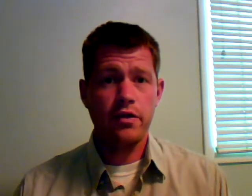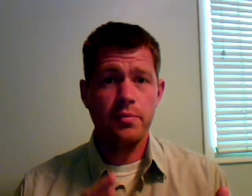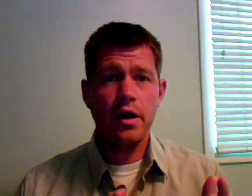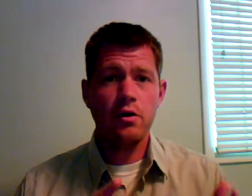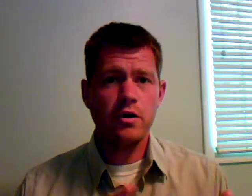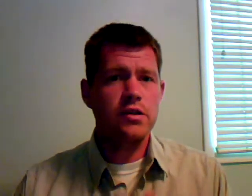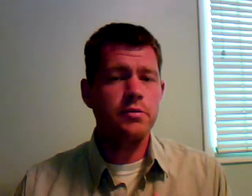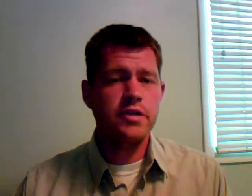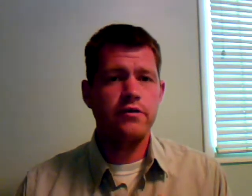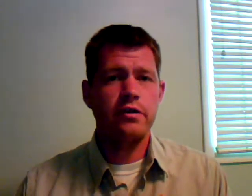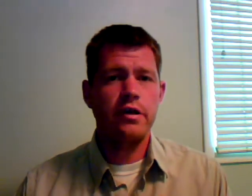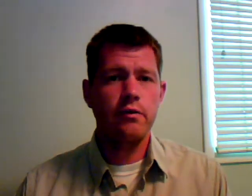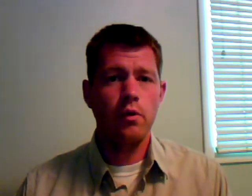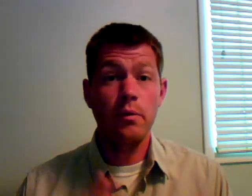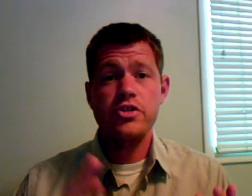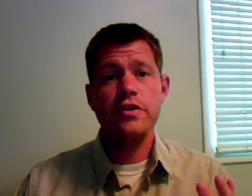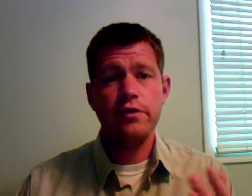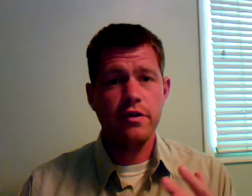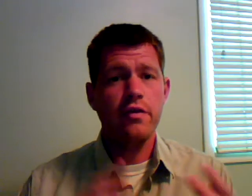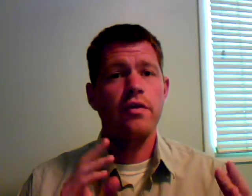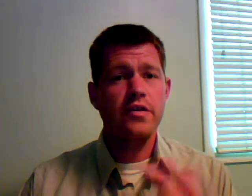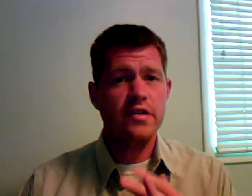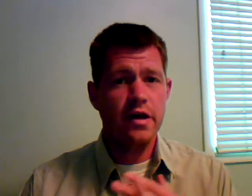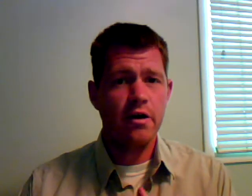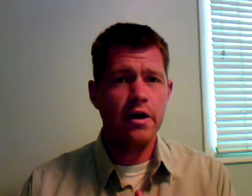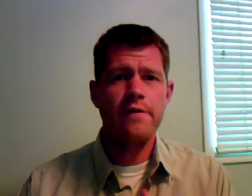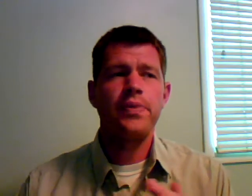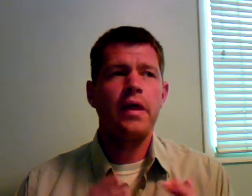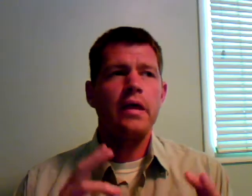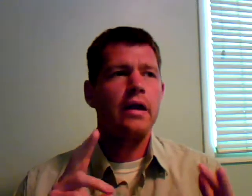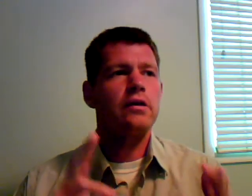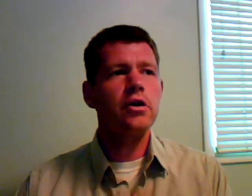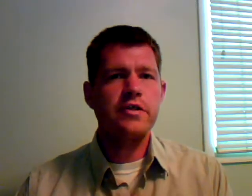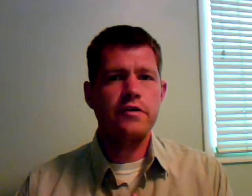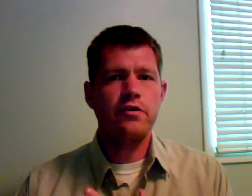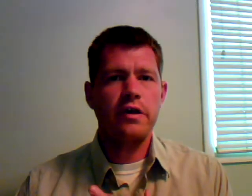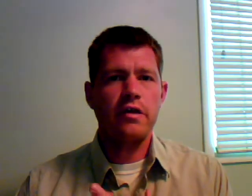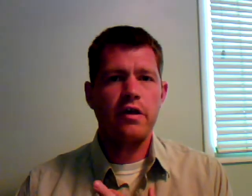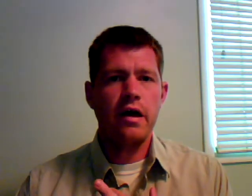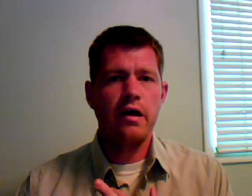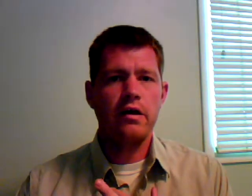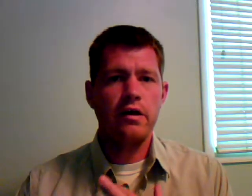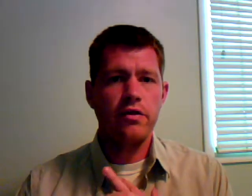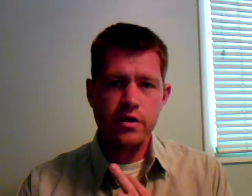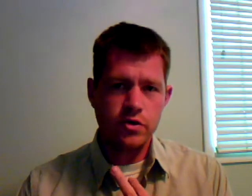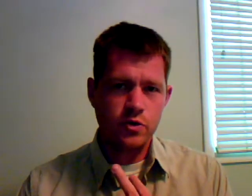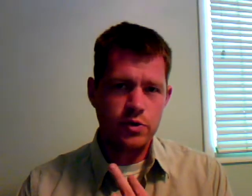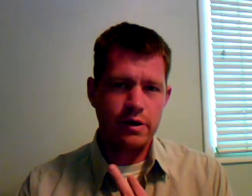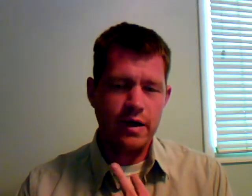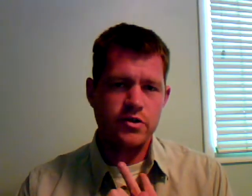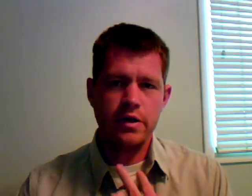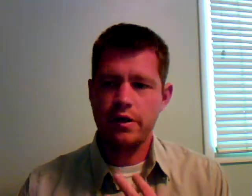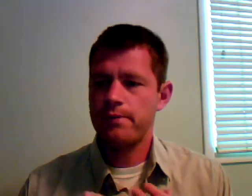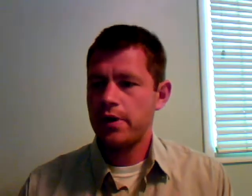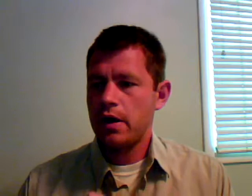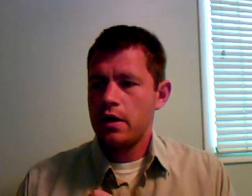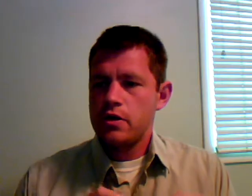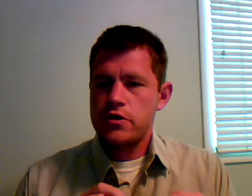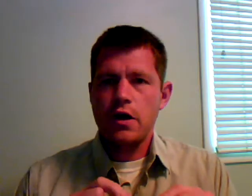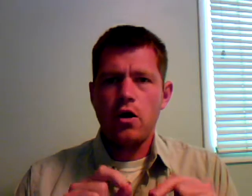think the plot works a little bit differently, well, much differently than the things they carried. And a little bit differently than Cathedral, which we read last week. So